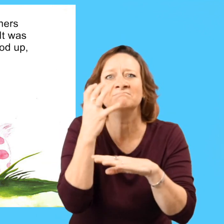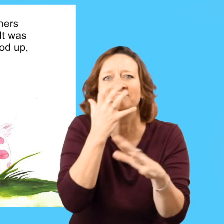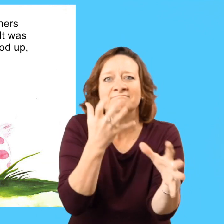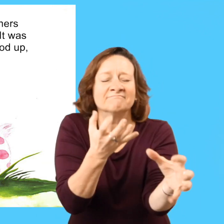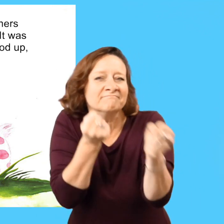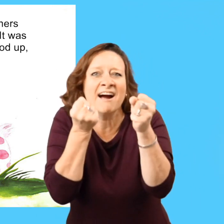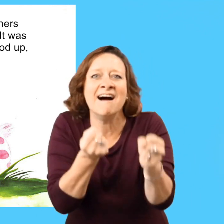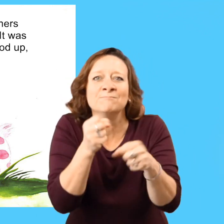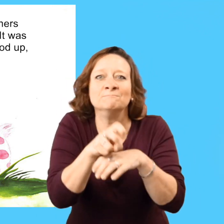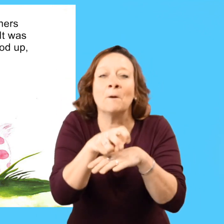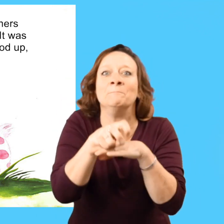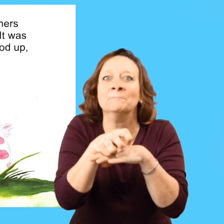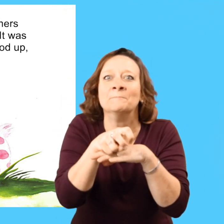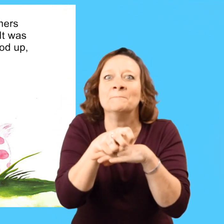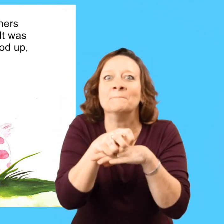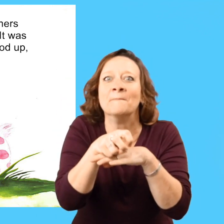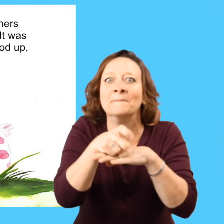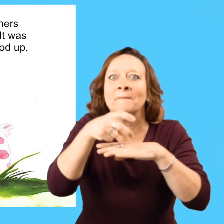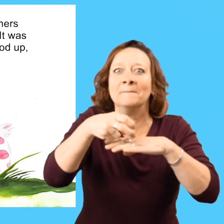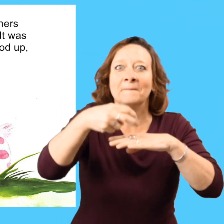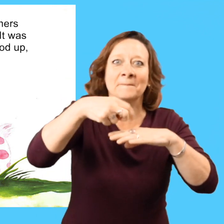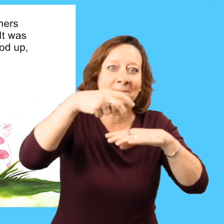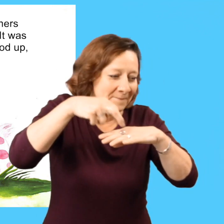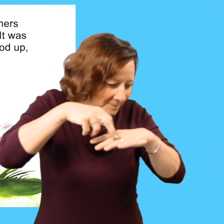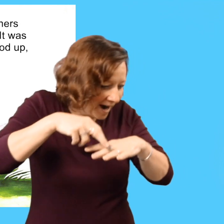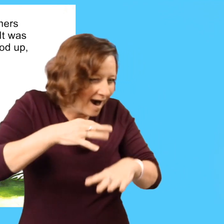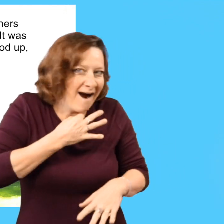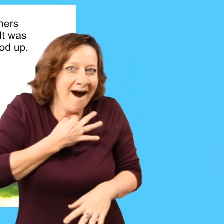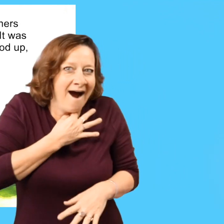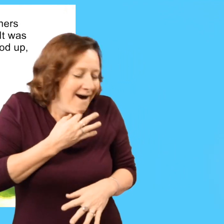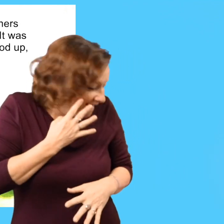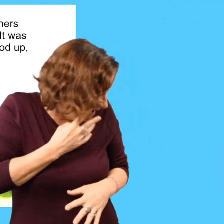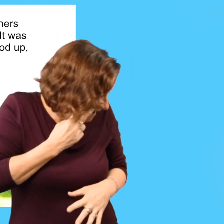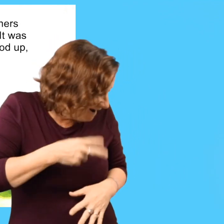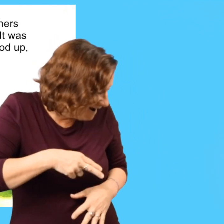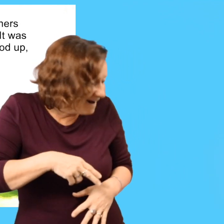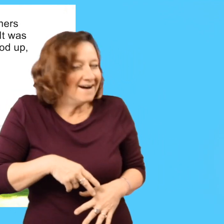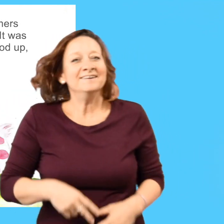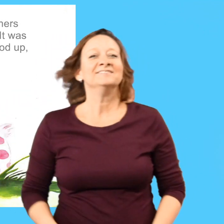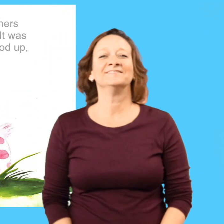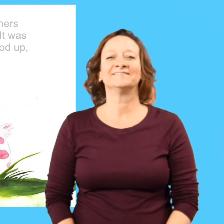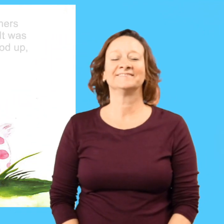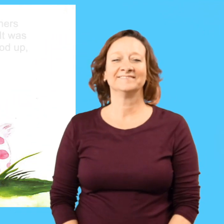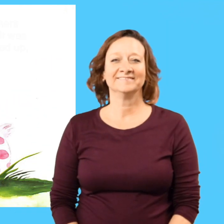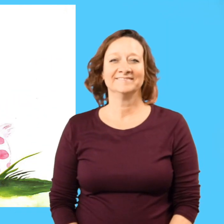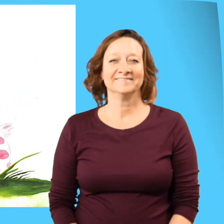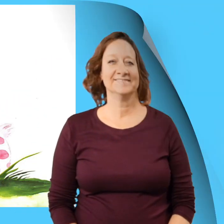not long before she cackled, stood up, and stepped aside. She looked down.